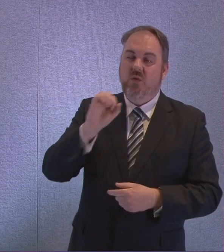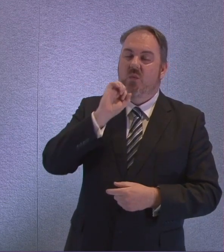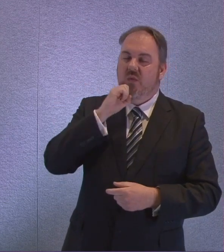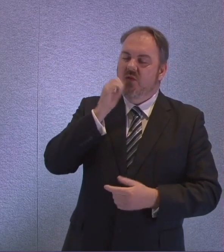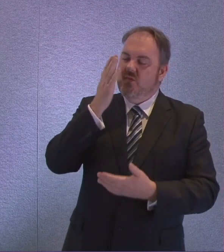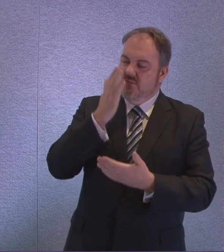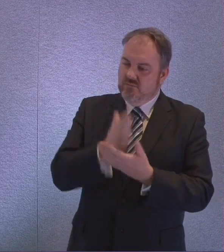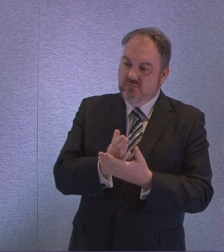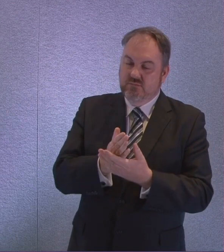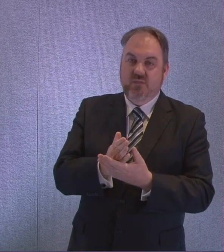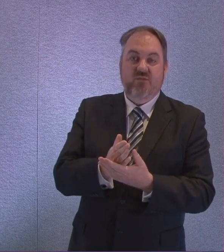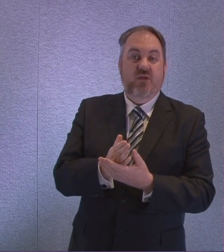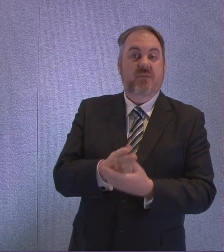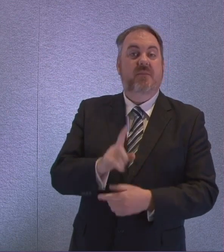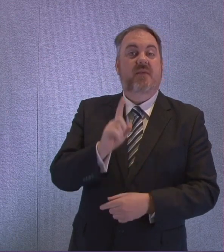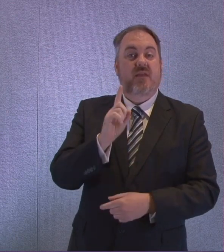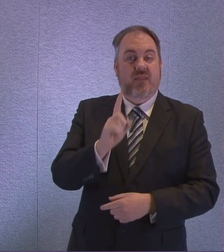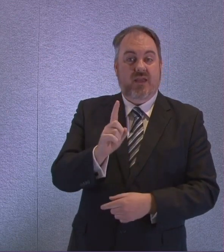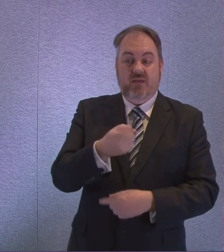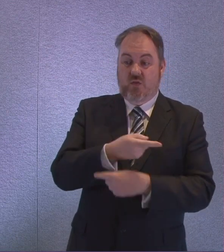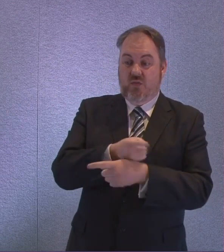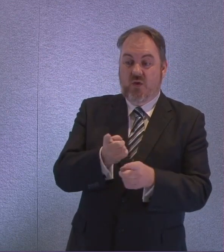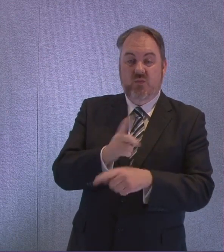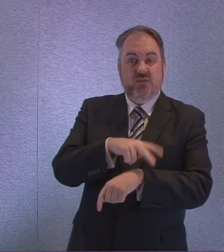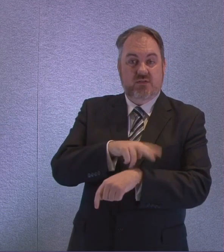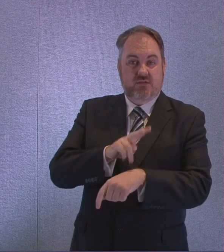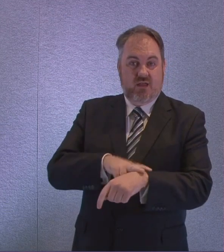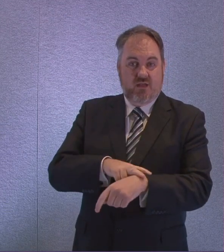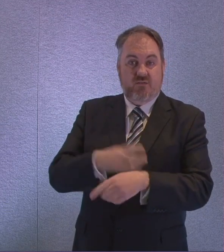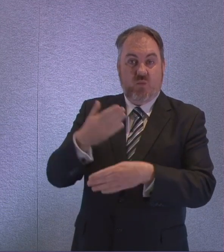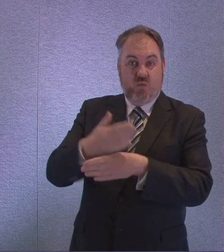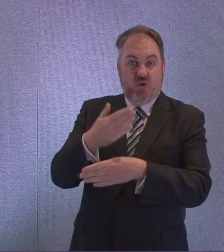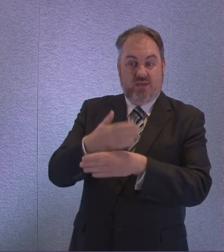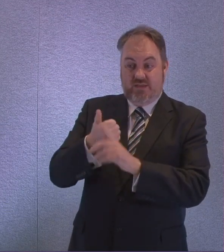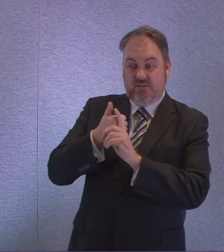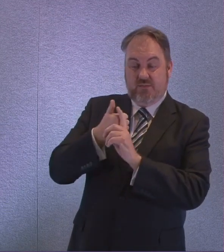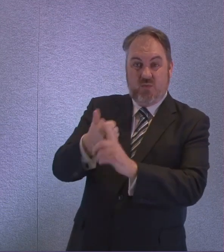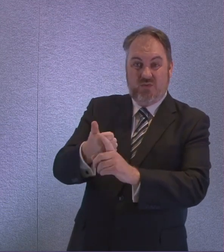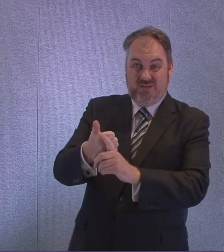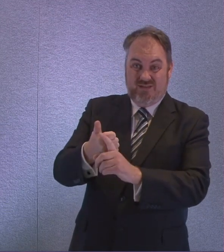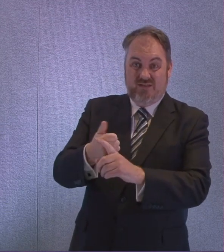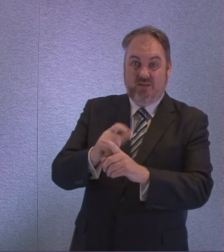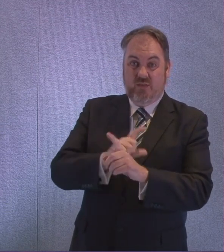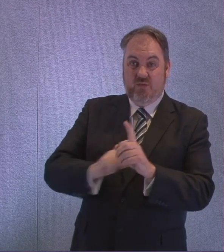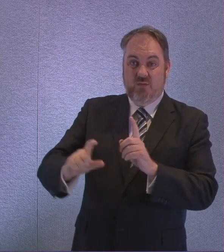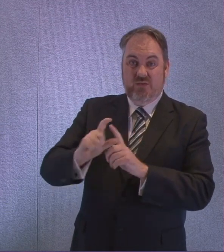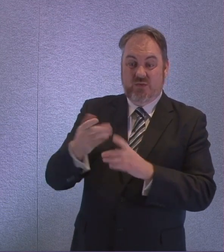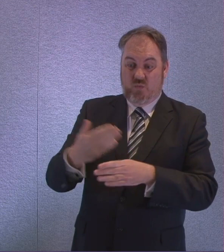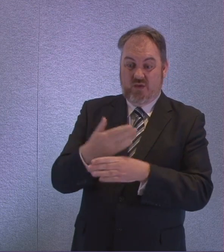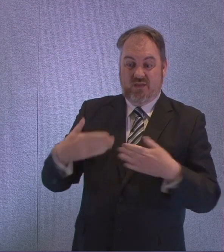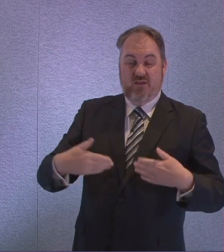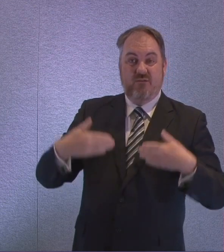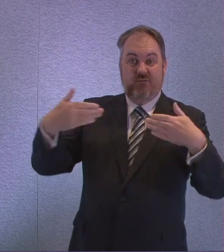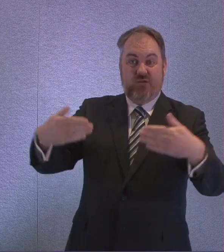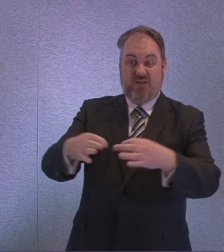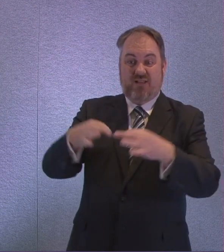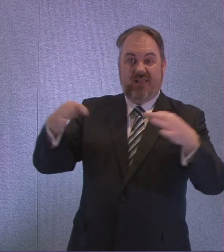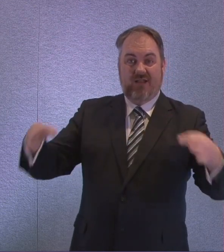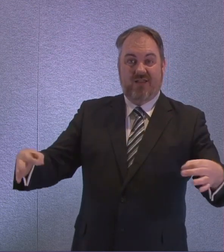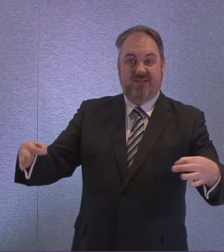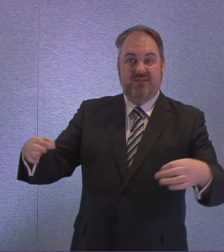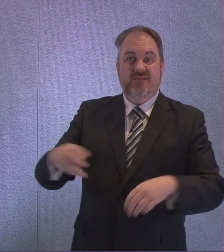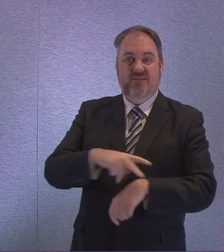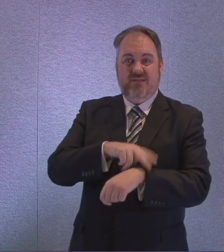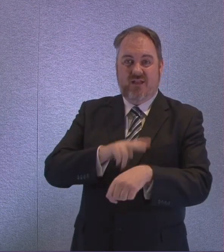reassurance that those workers in the community on the frontline will receive the personal protective equipment,